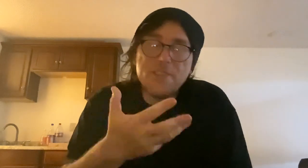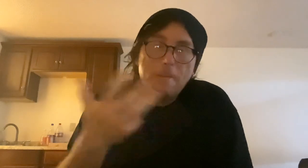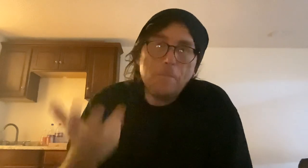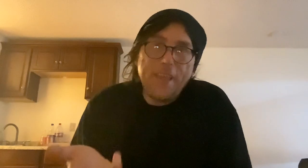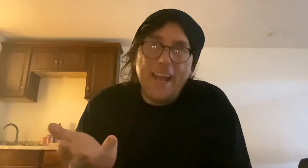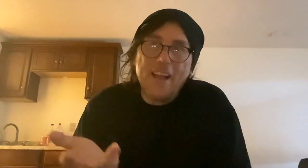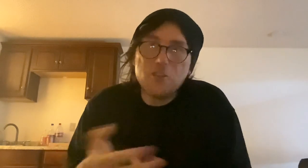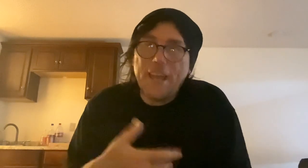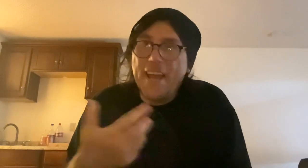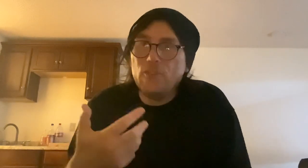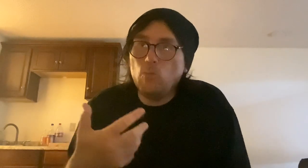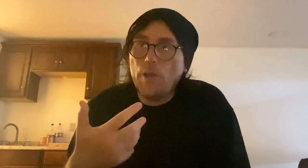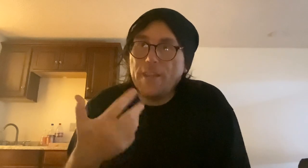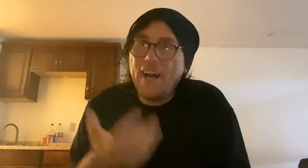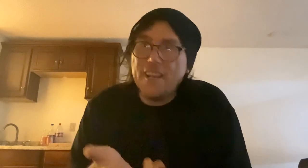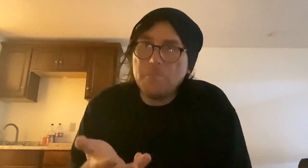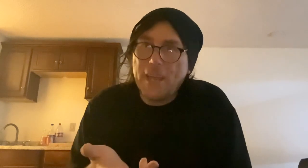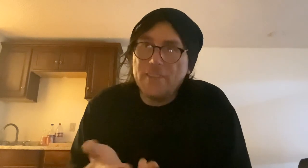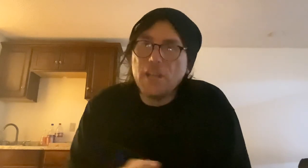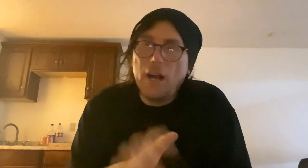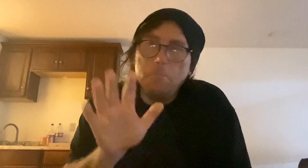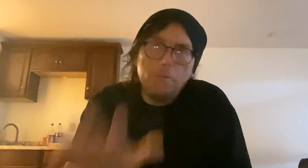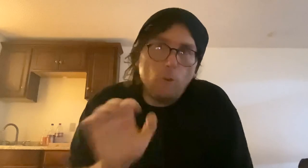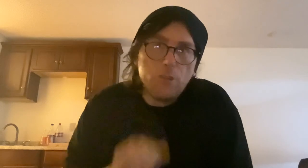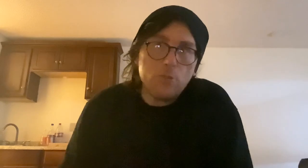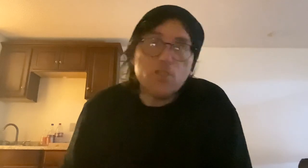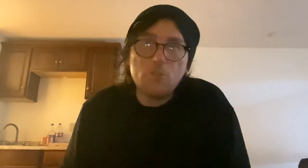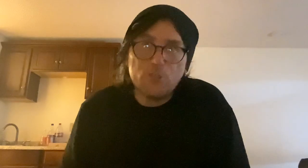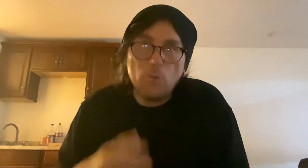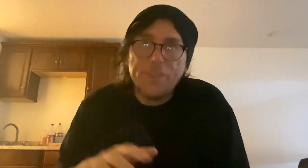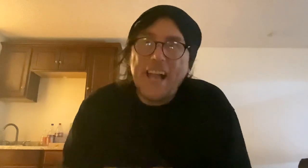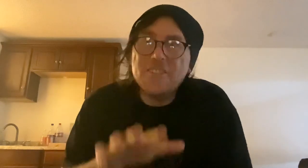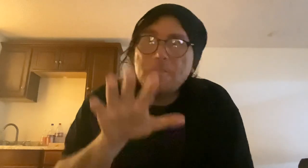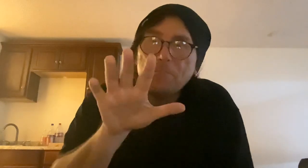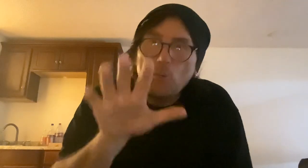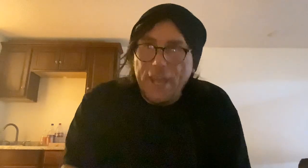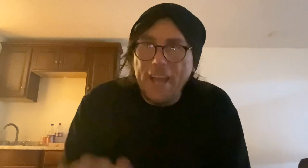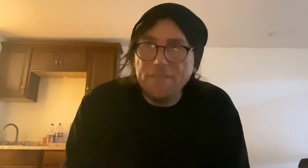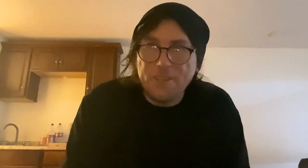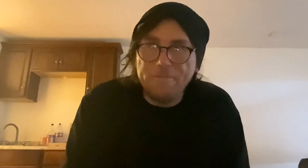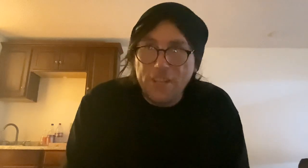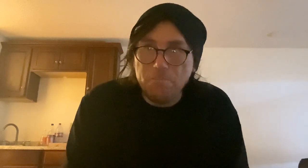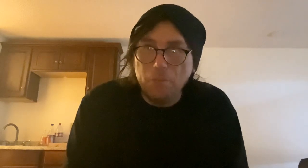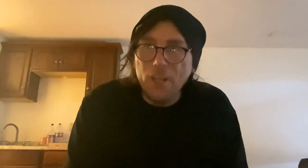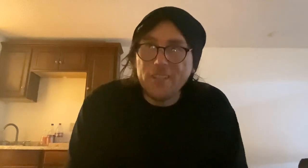that actually handle with ISBNs. Before you start doing with that, when you have a finished book